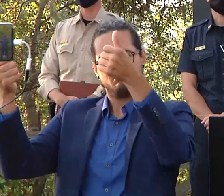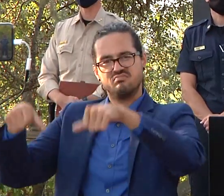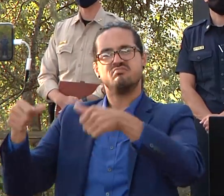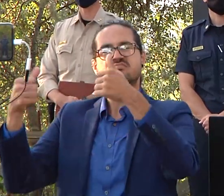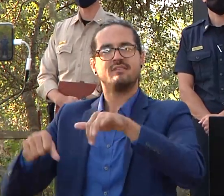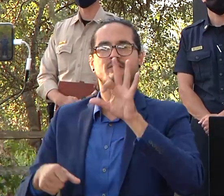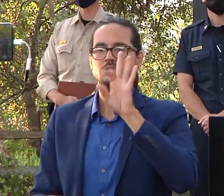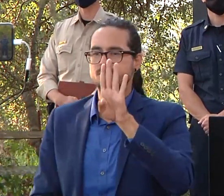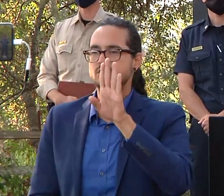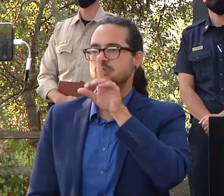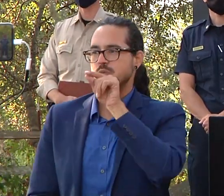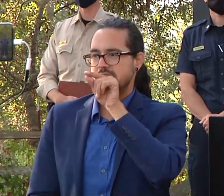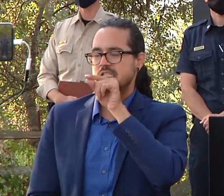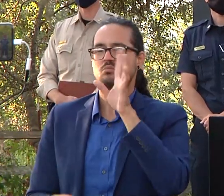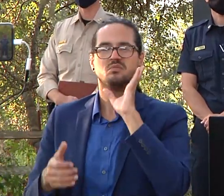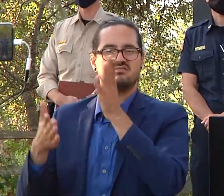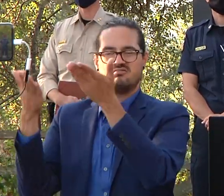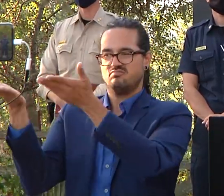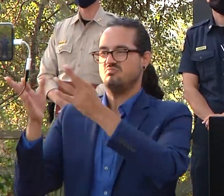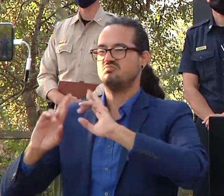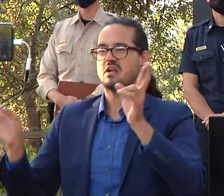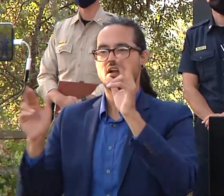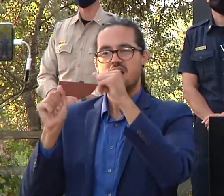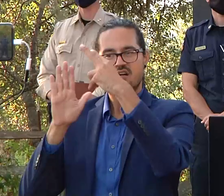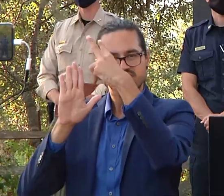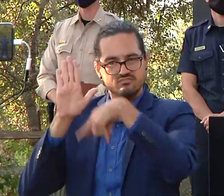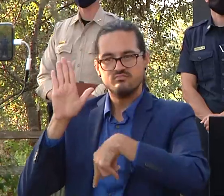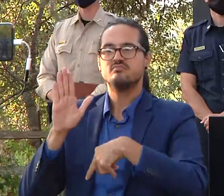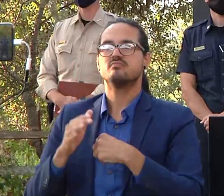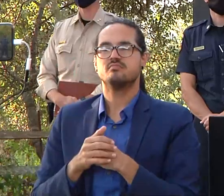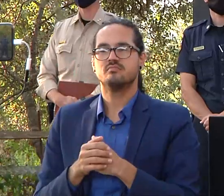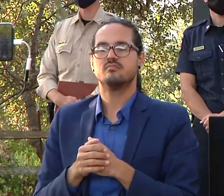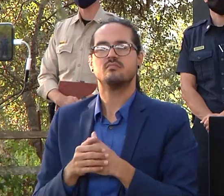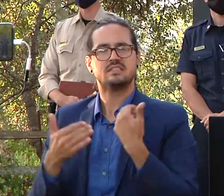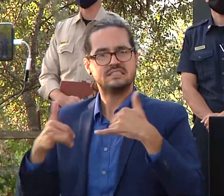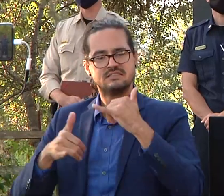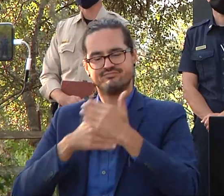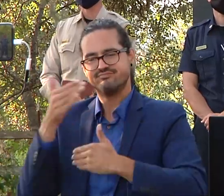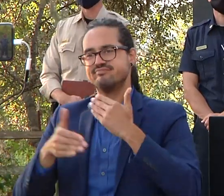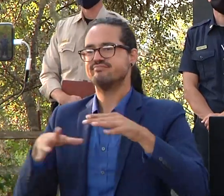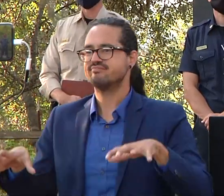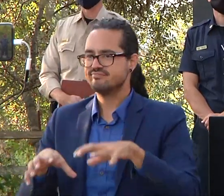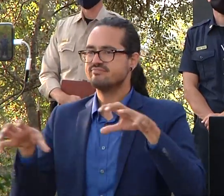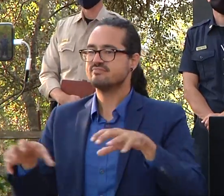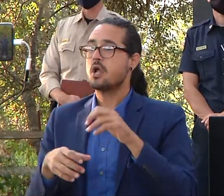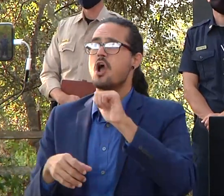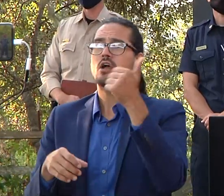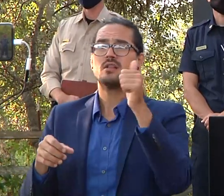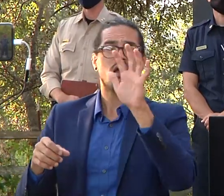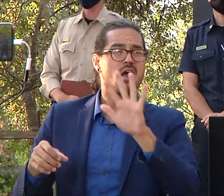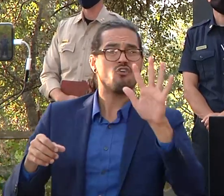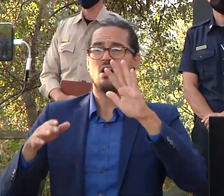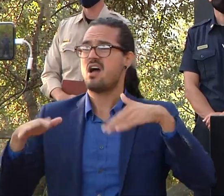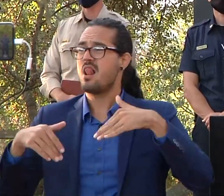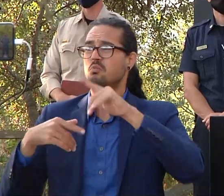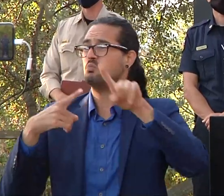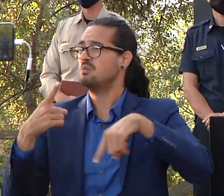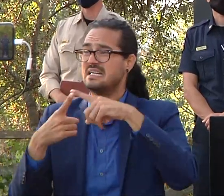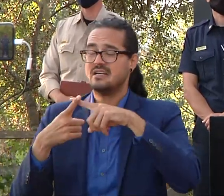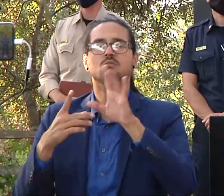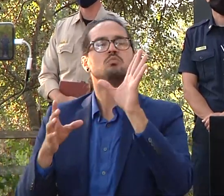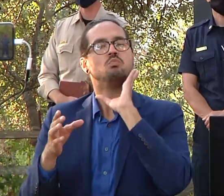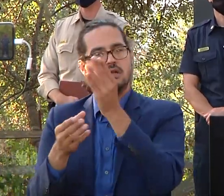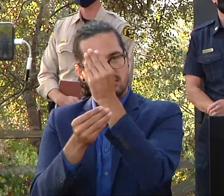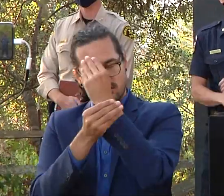work that needs to be done we will let you know when these other areas not listed tonight will be reopened and thank you very much